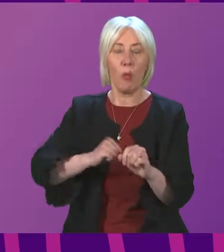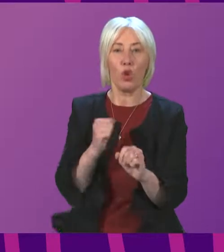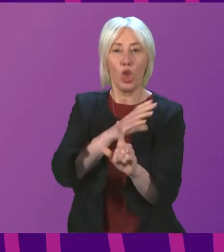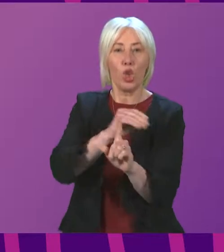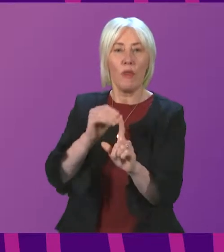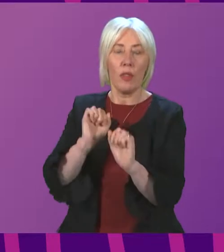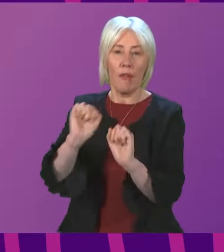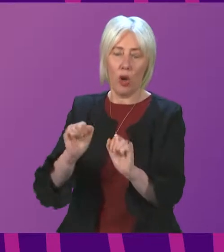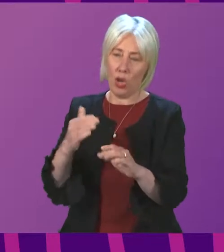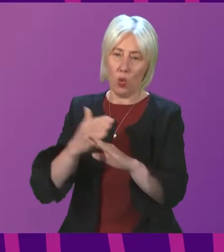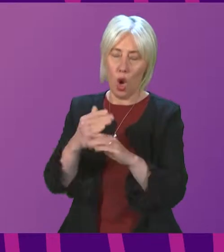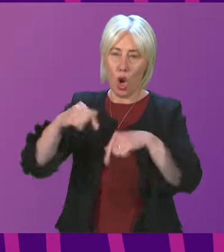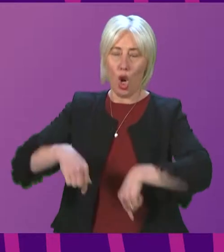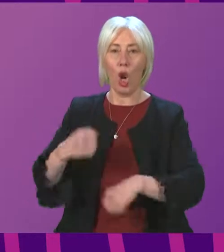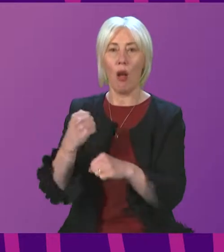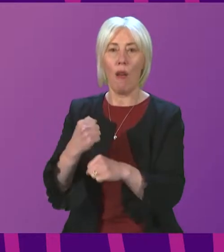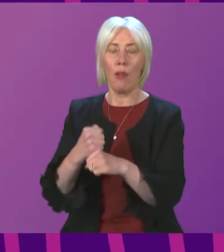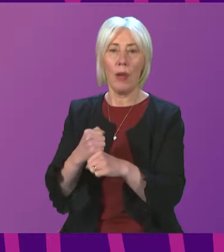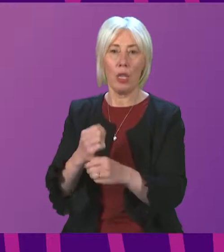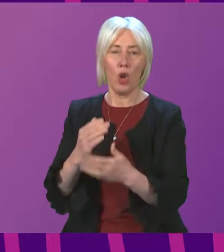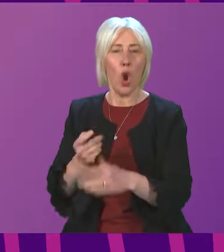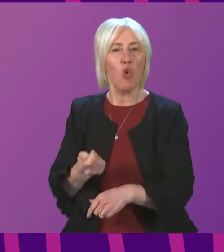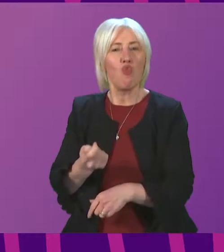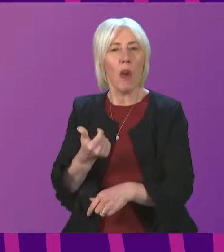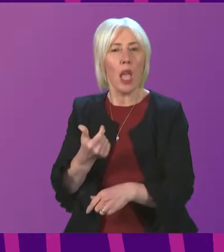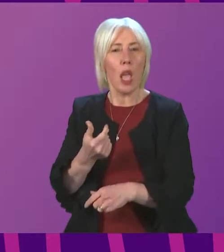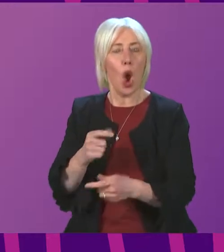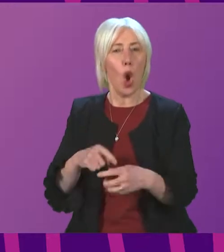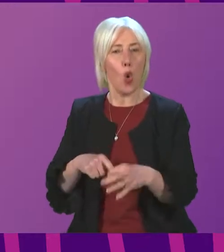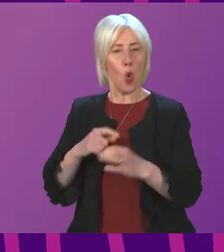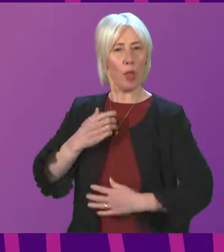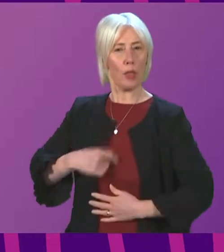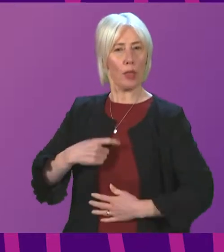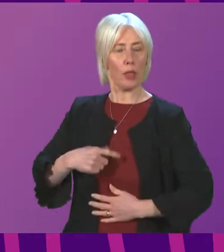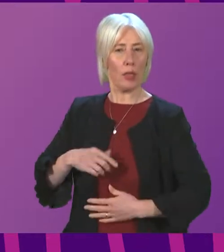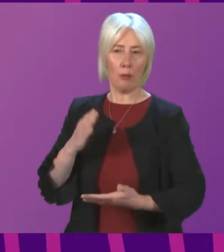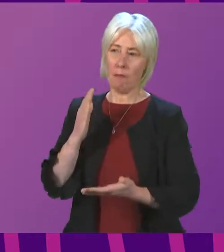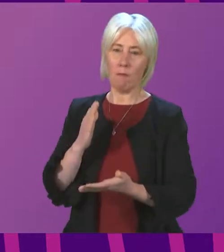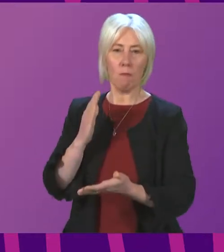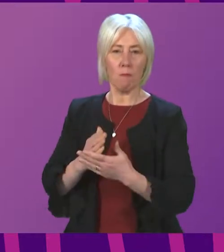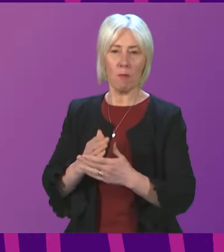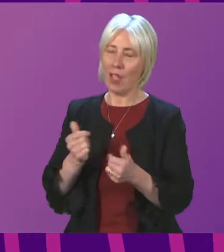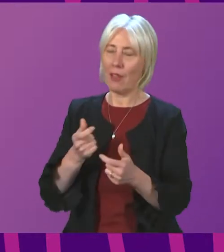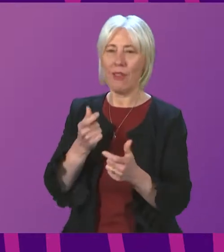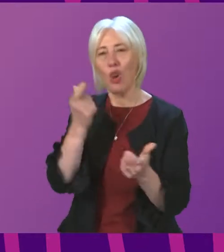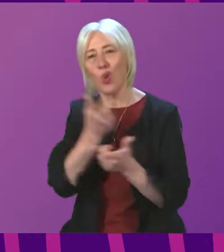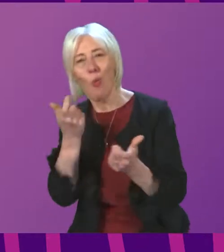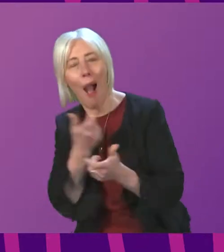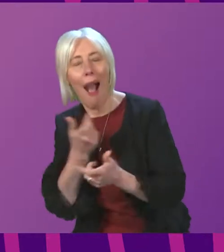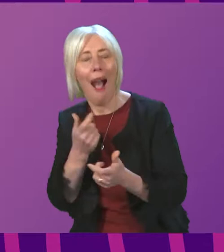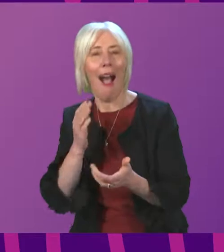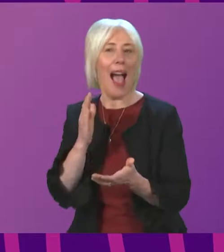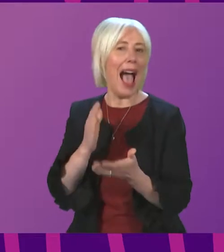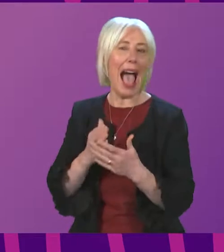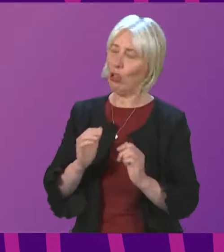for his service in government? He brings really a rather rare quality, I thought, to government, and that is a general bonhomie and a sense of humour. He